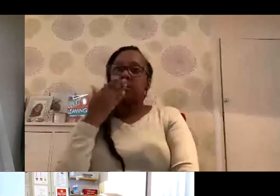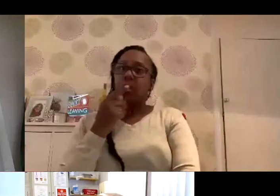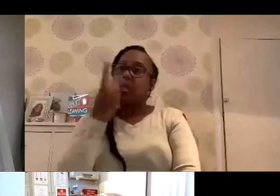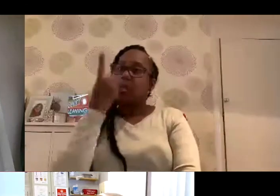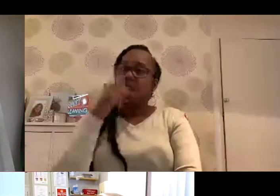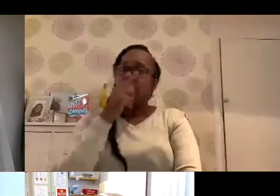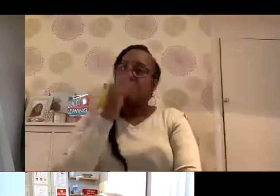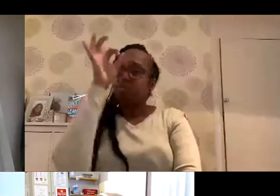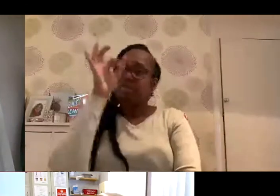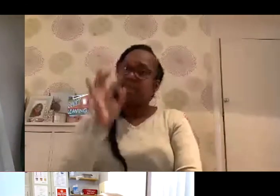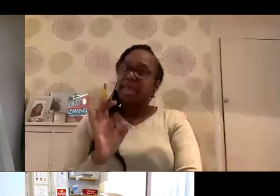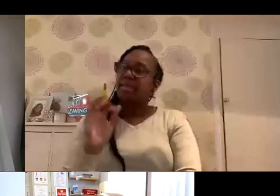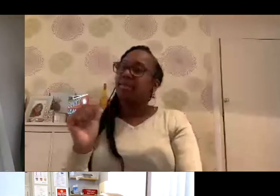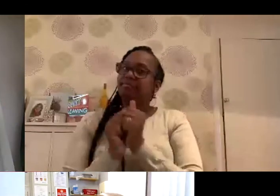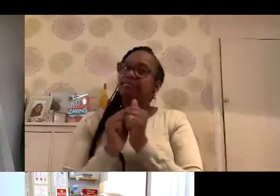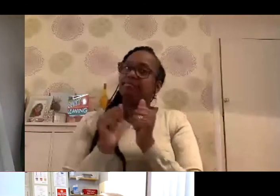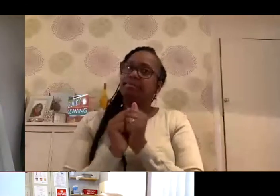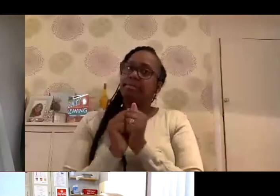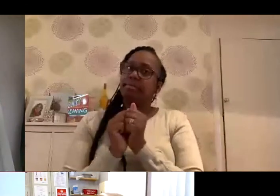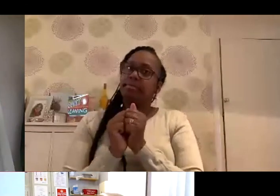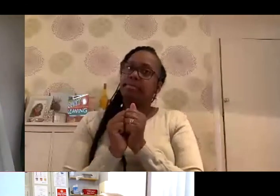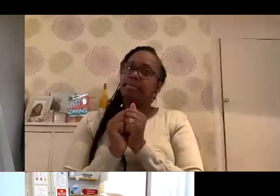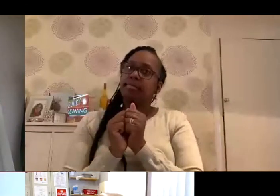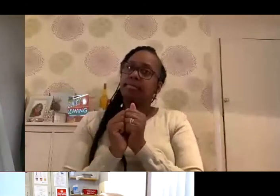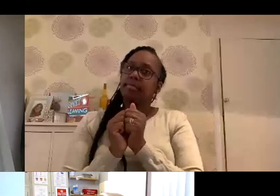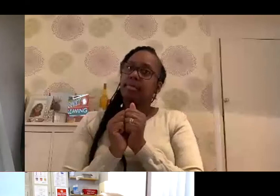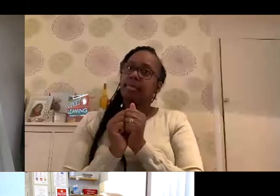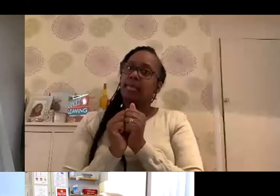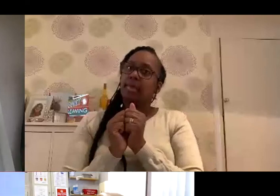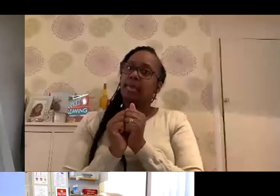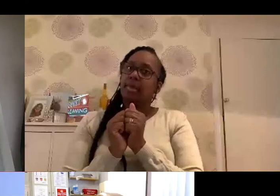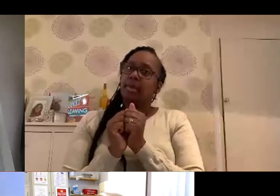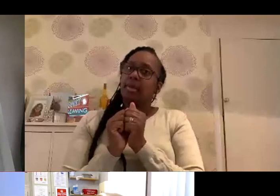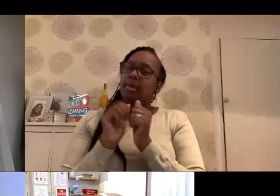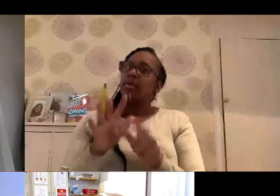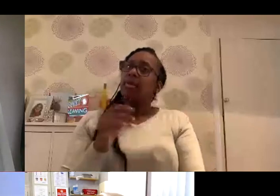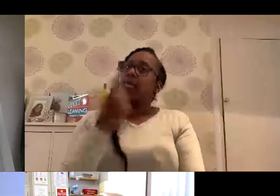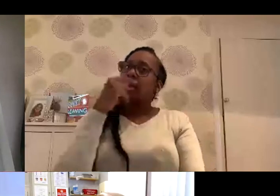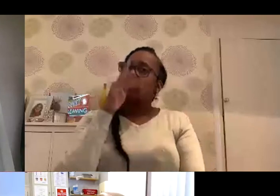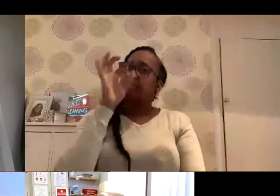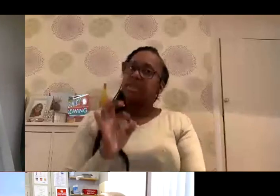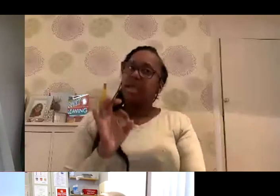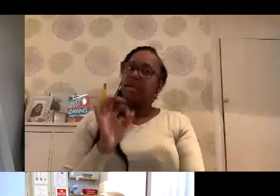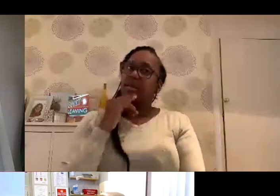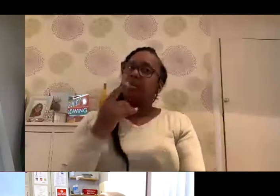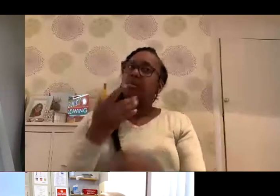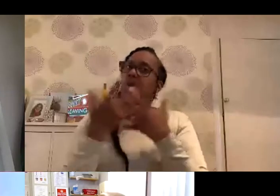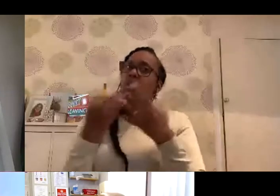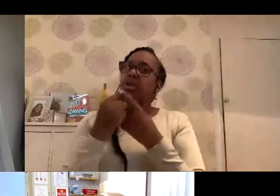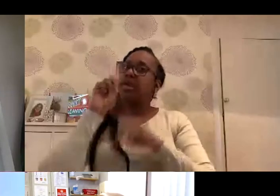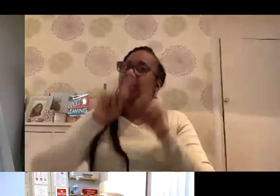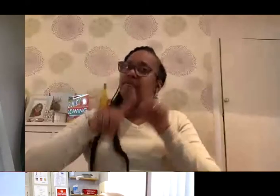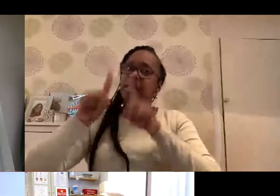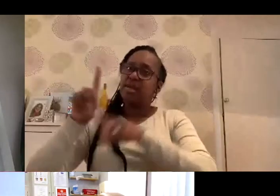sort of guarantees. It's not 100% immunity that you develop. They're always going to be variants